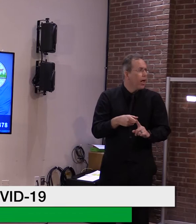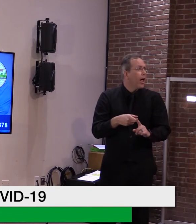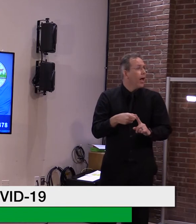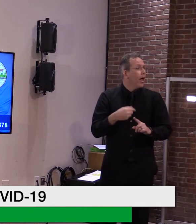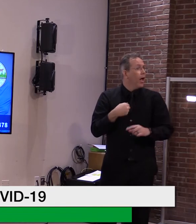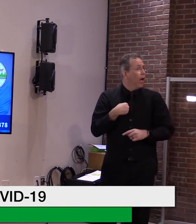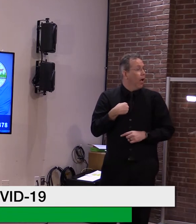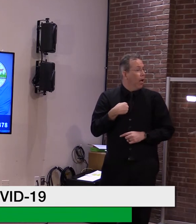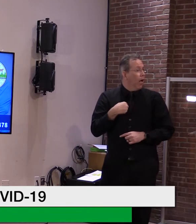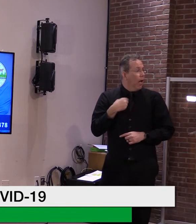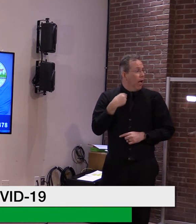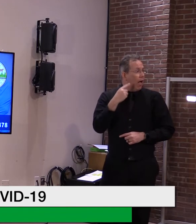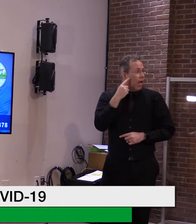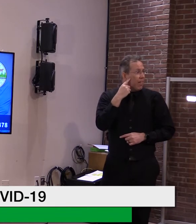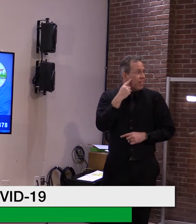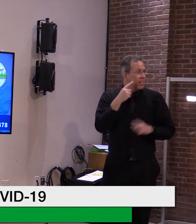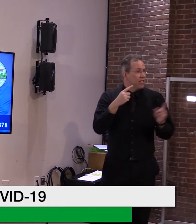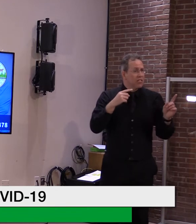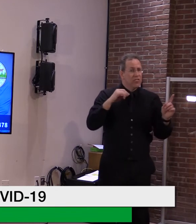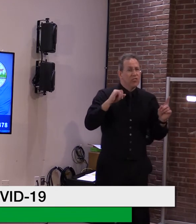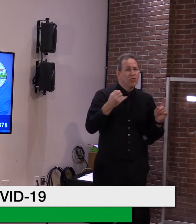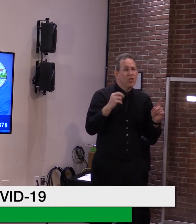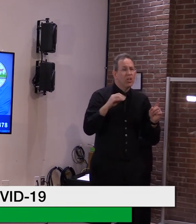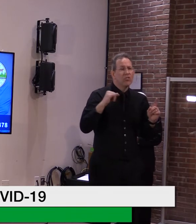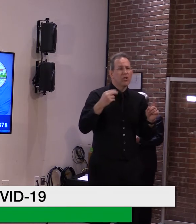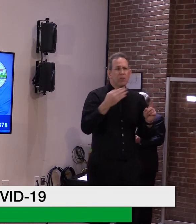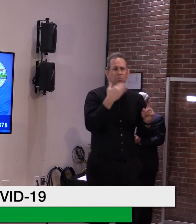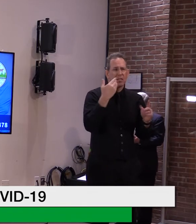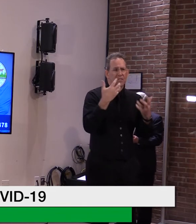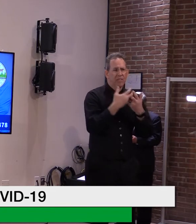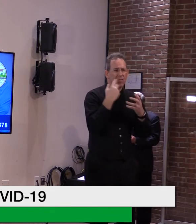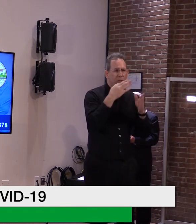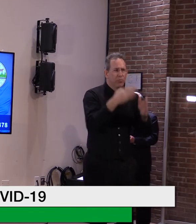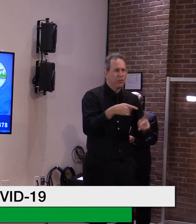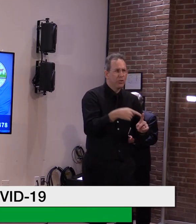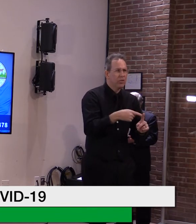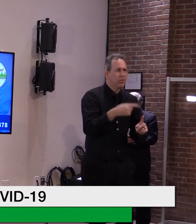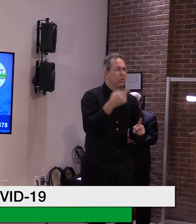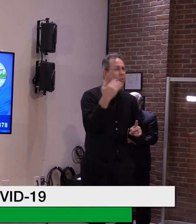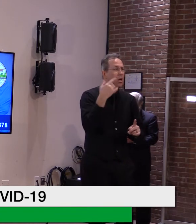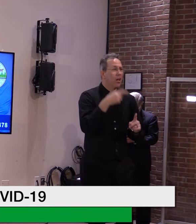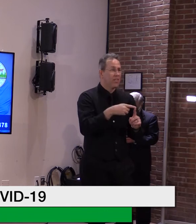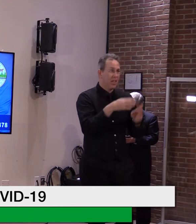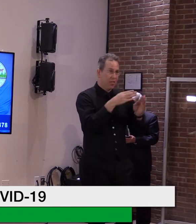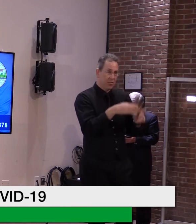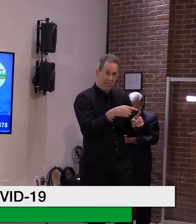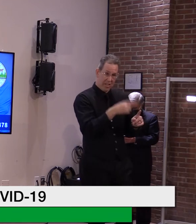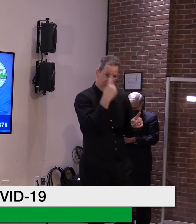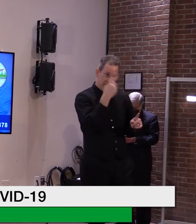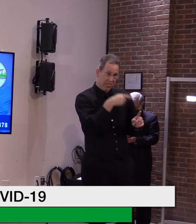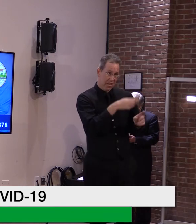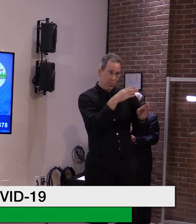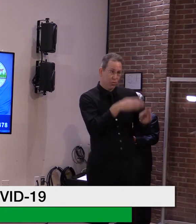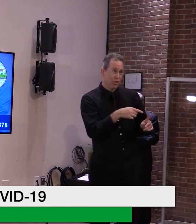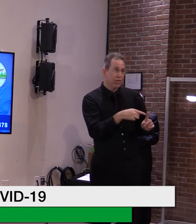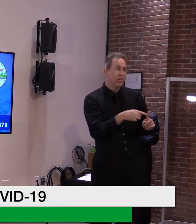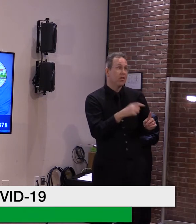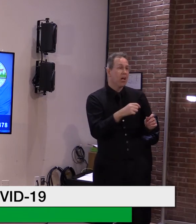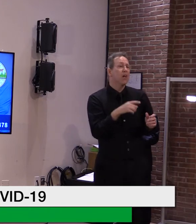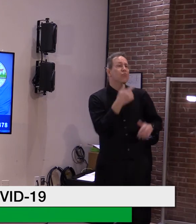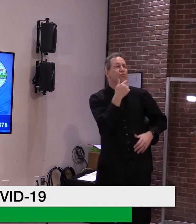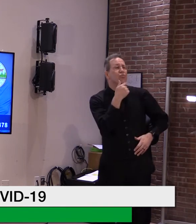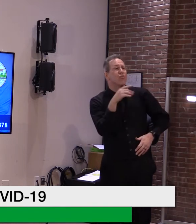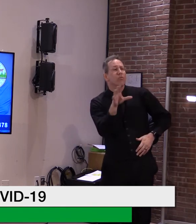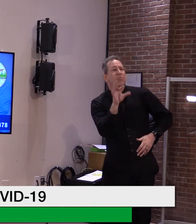and wants to know whether there's any way that he can make sure he gets that particular